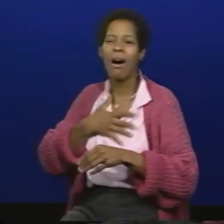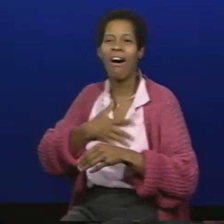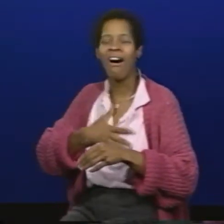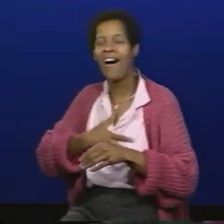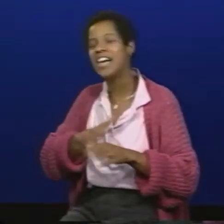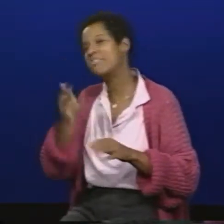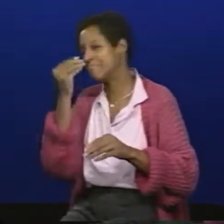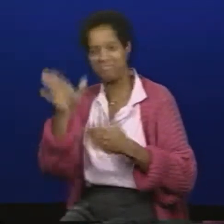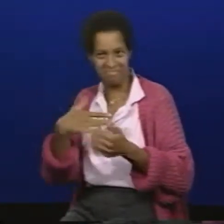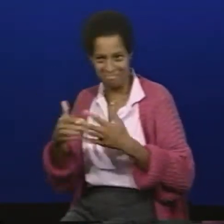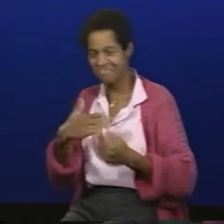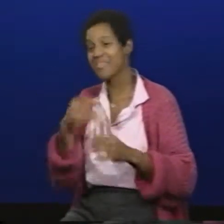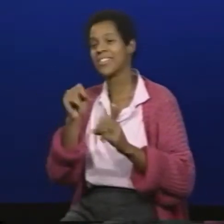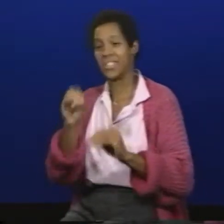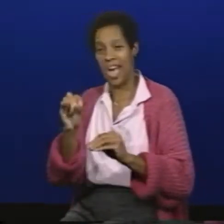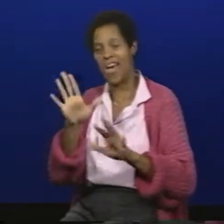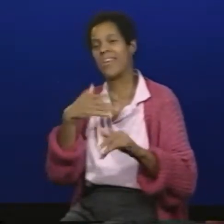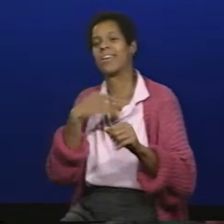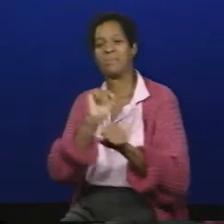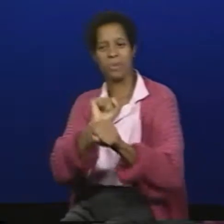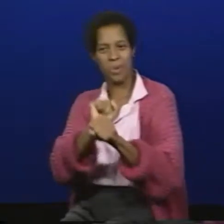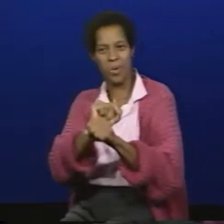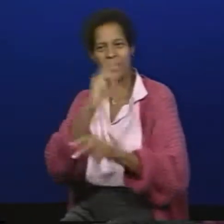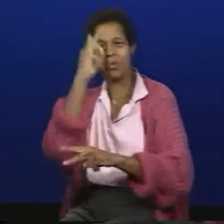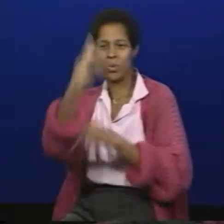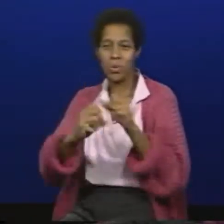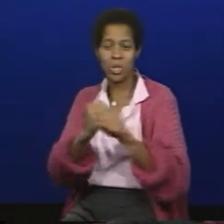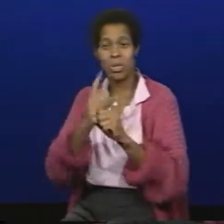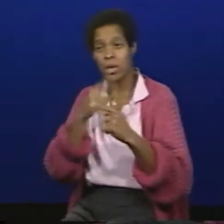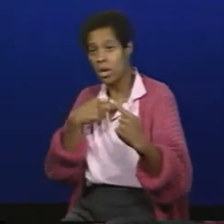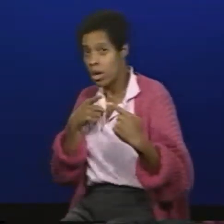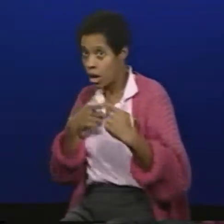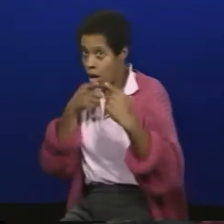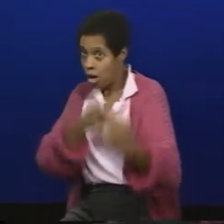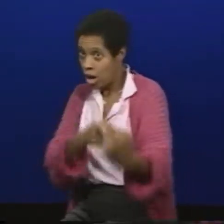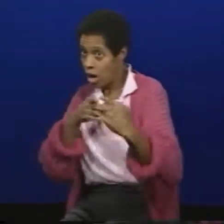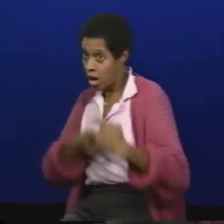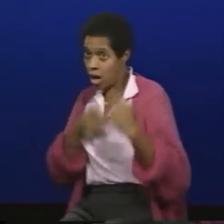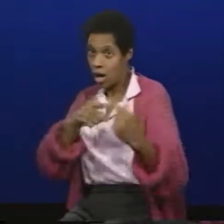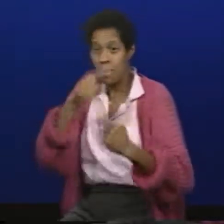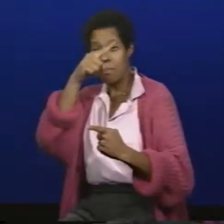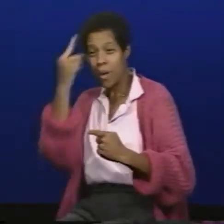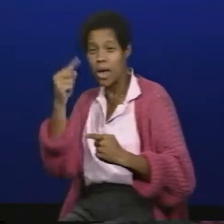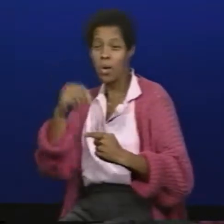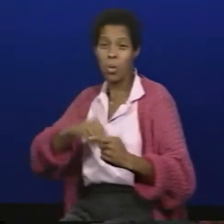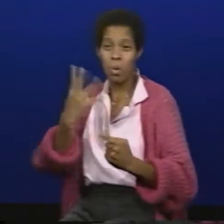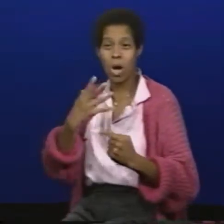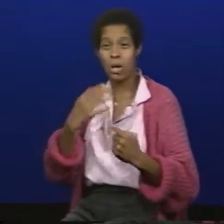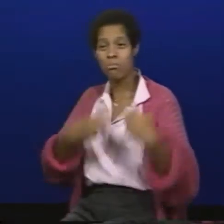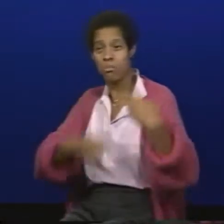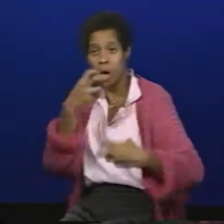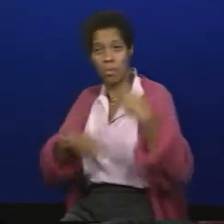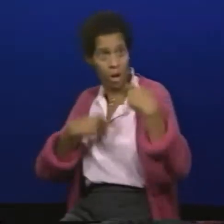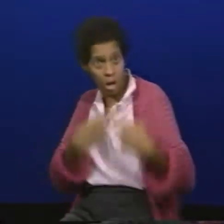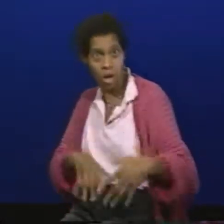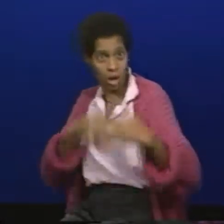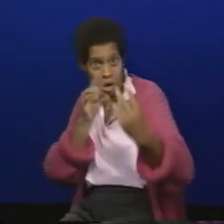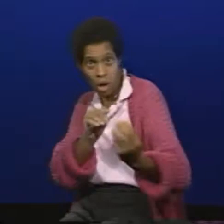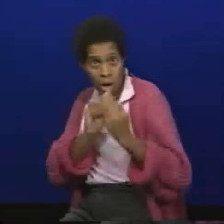with this other name sign your entire life and now you're gonna change it at any rate we struggled at that